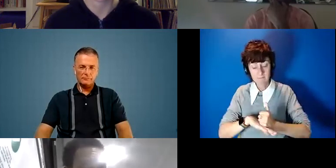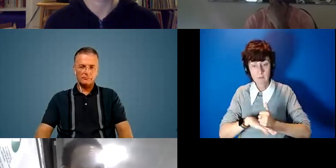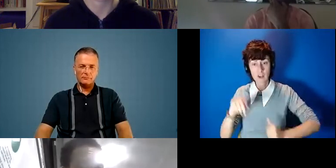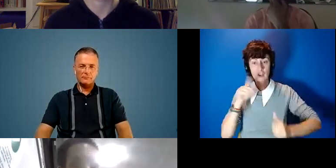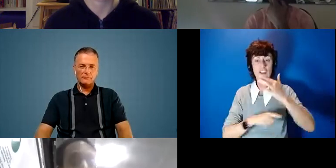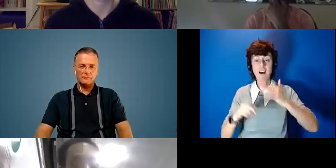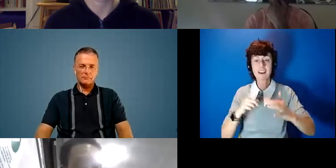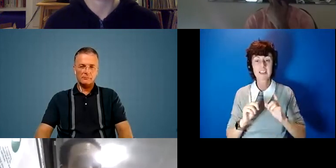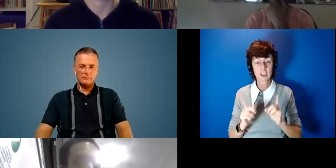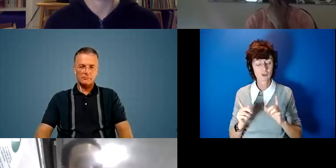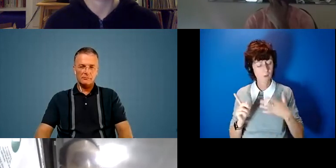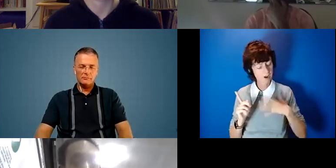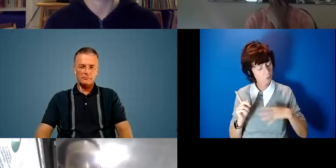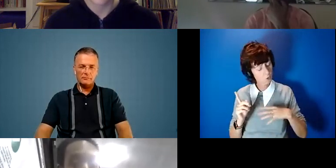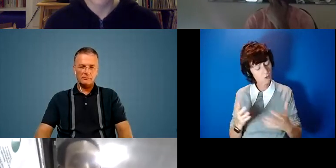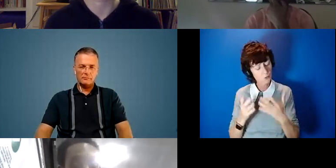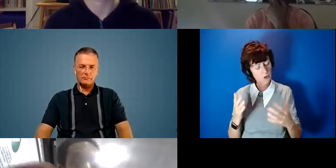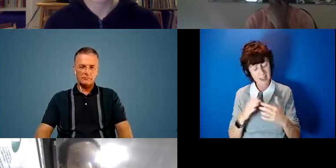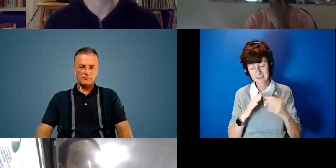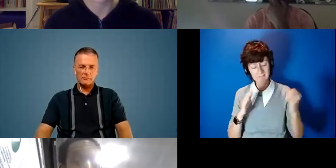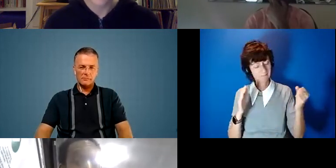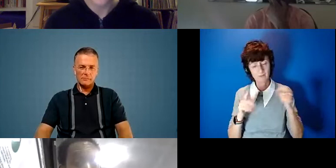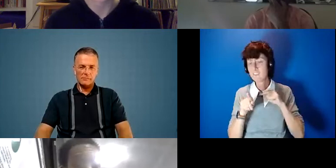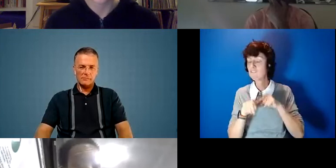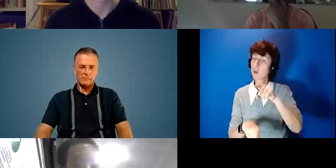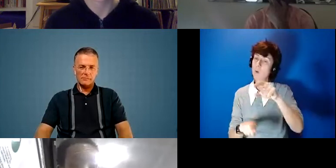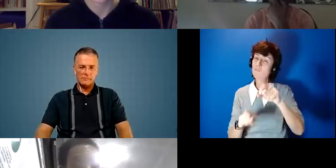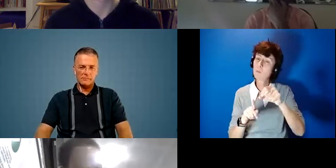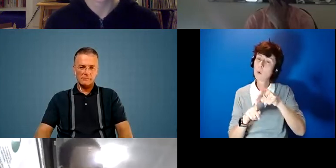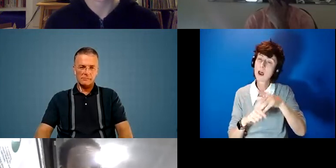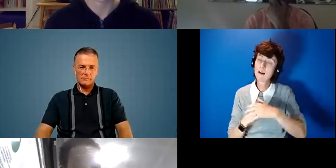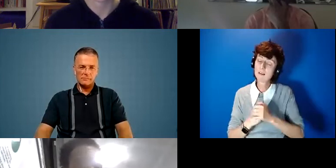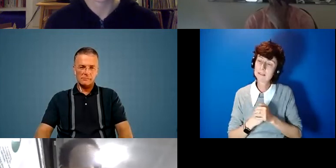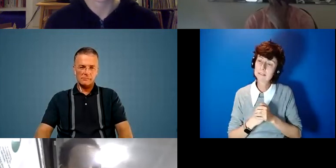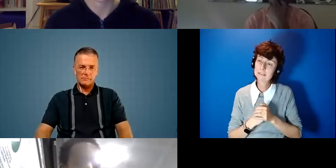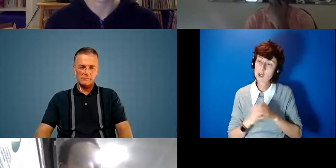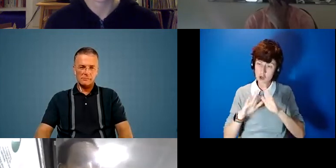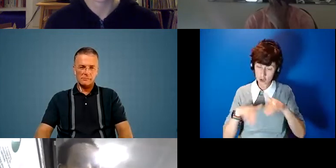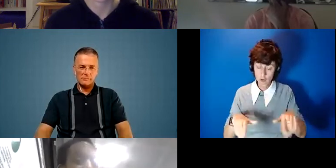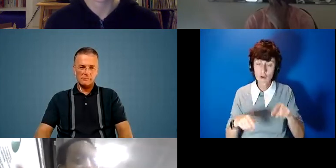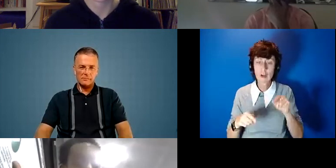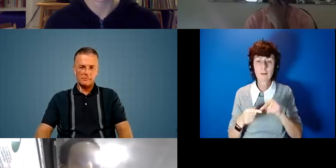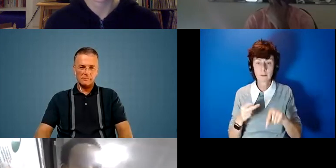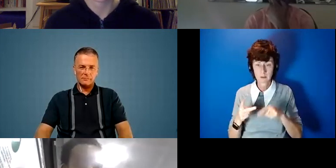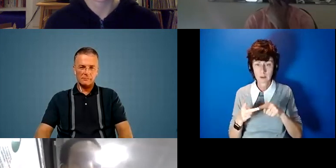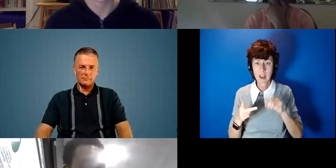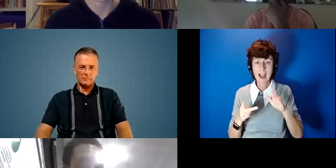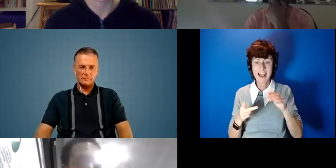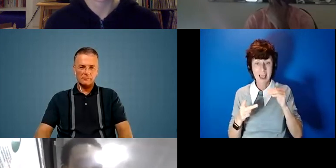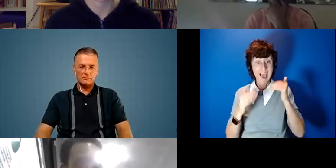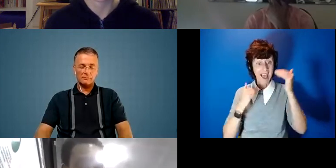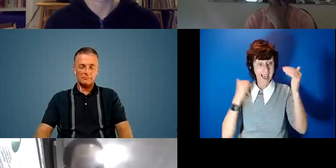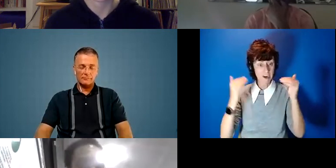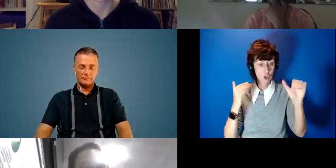to kind of just kind of deepen well just follow on from paula was saying about children and just saying it's reminder for us as adults to play